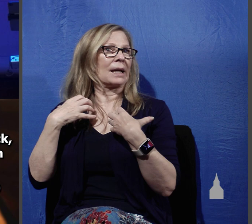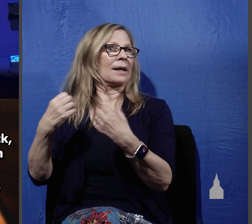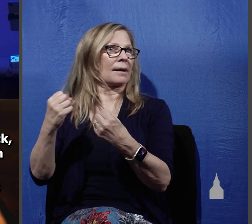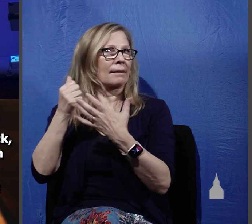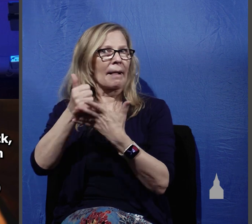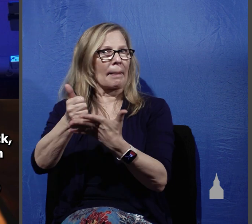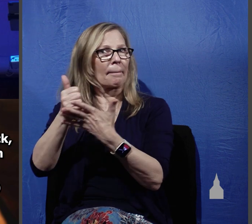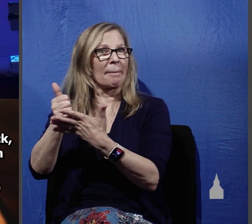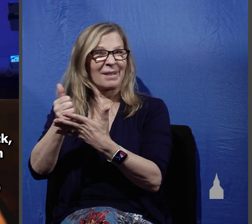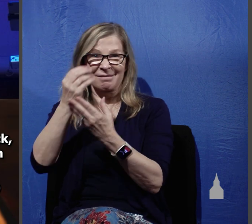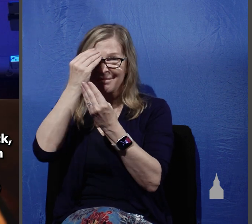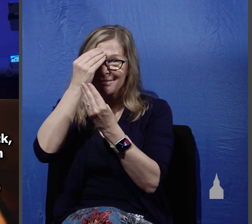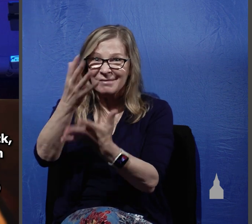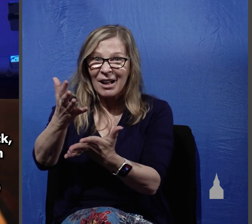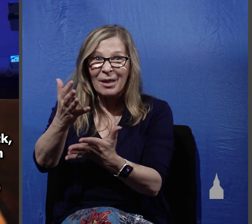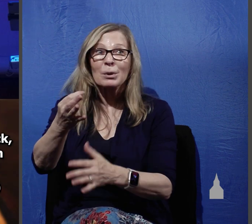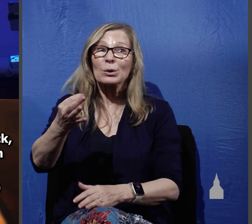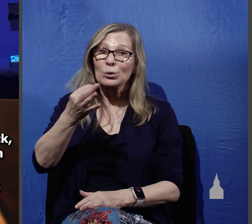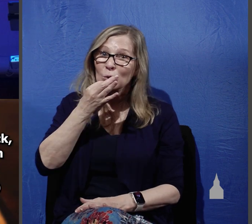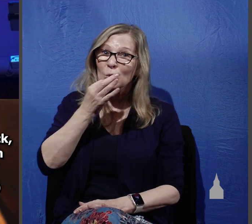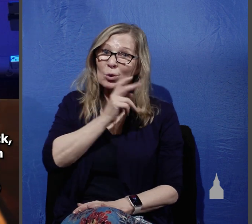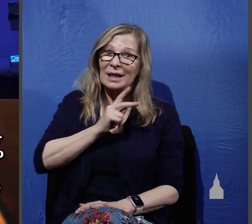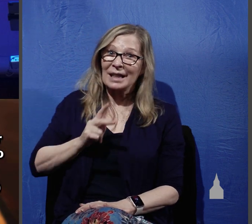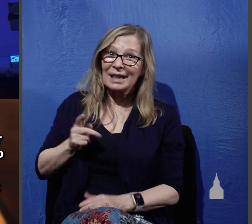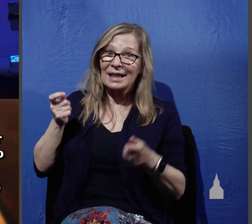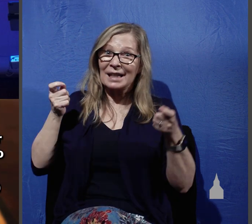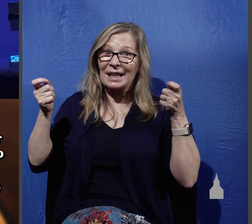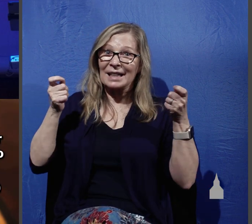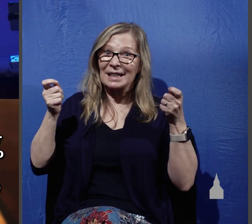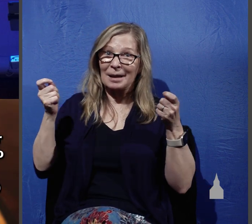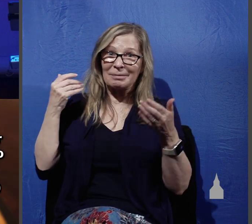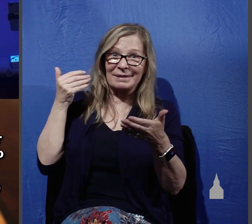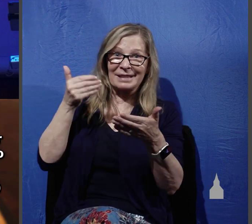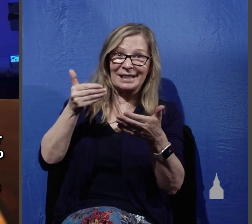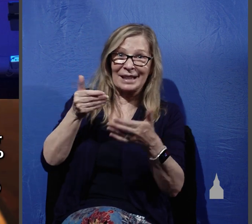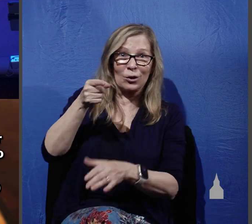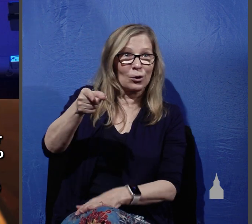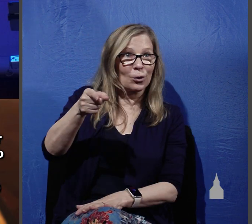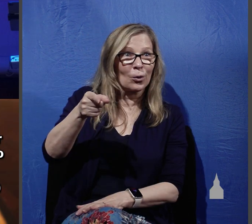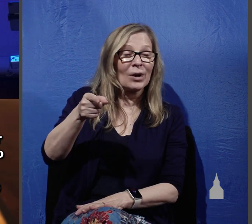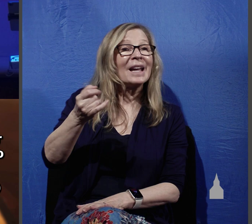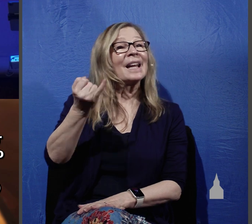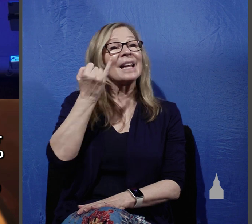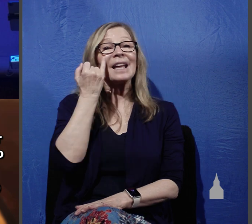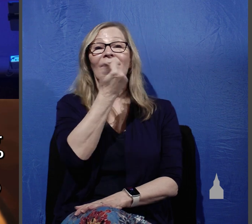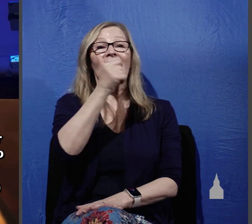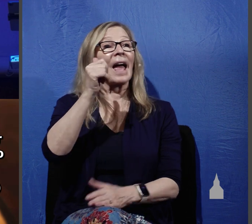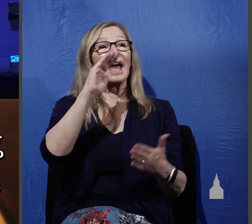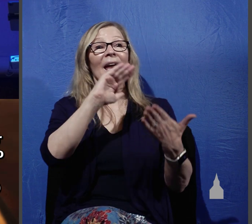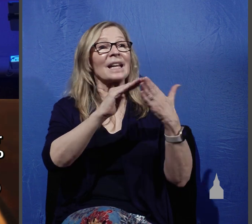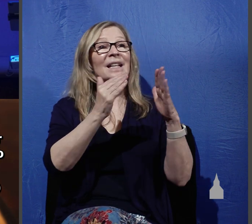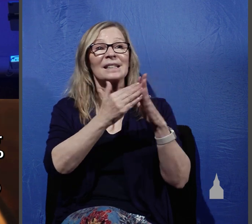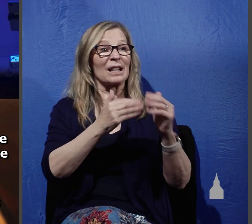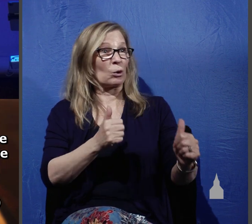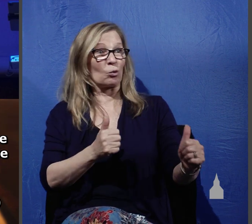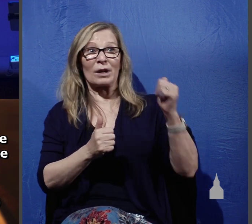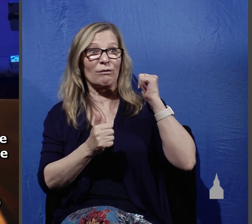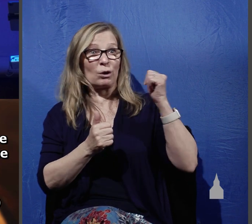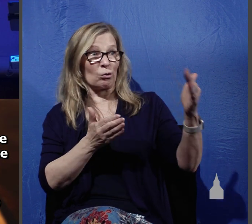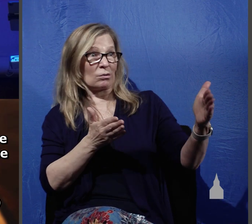of God has come near to you. But whatever city you enter and they do not receive you, go out into the streets and say, even the dust